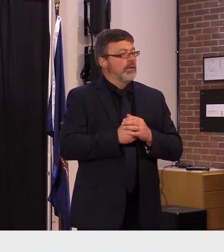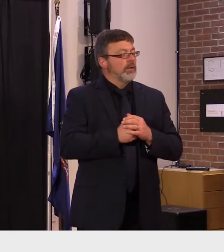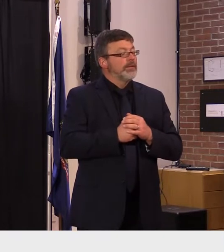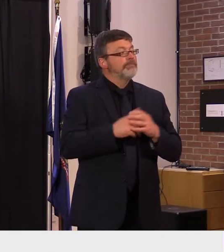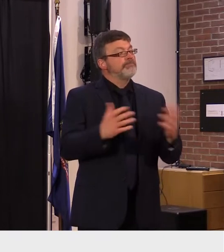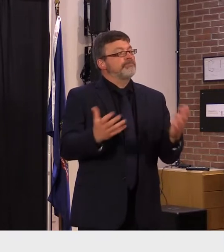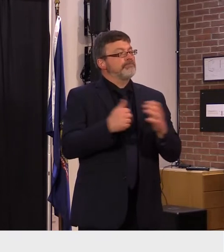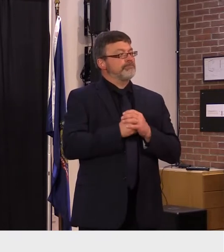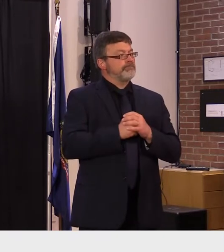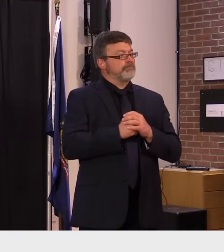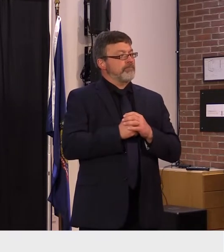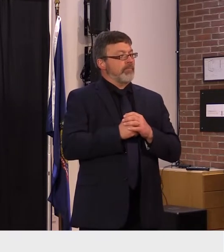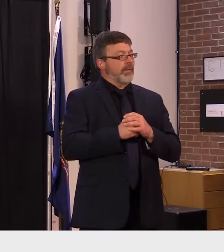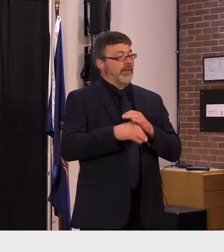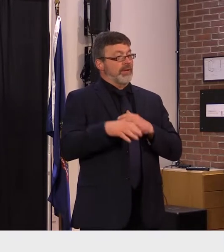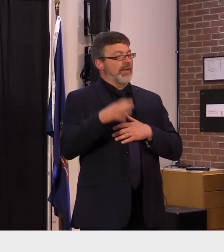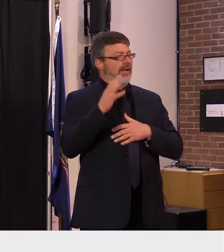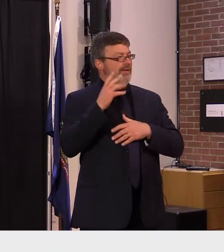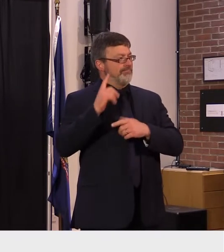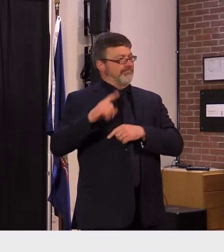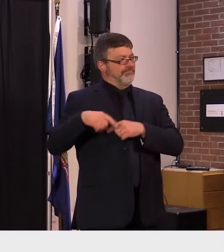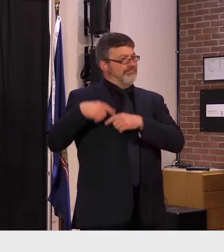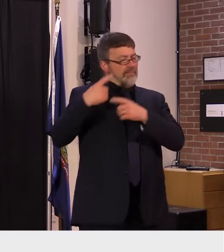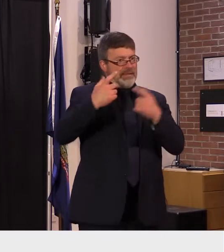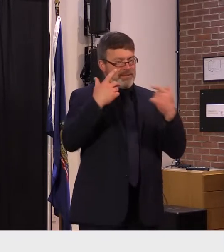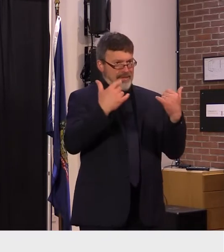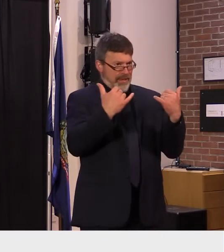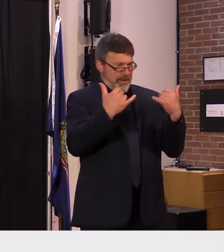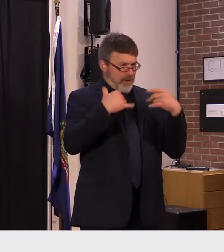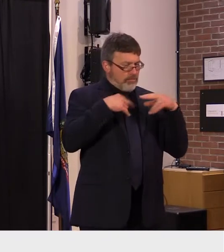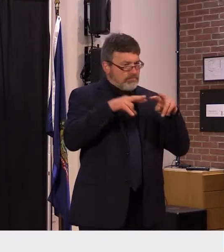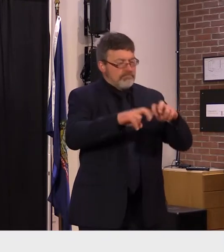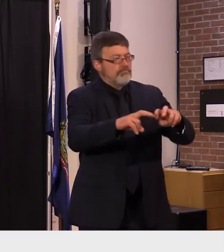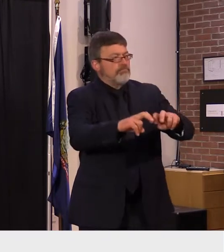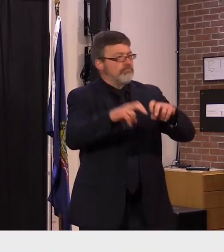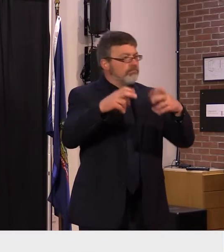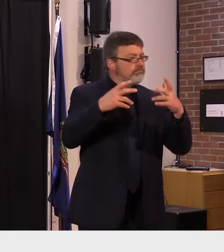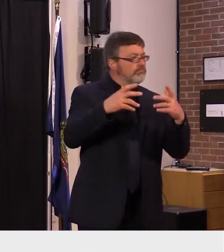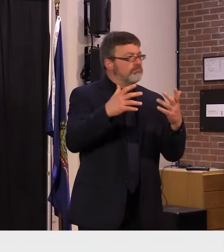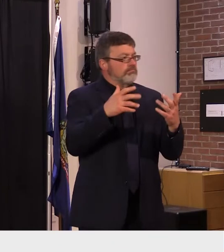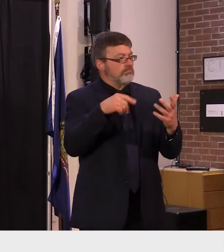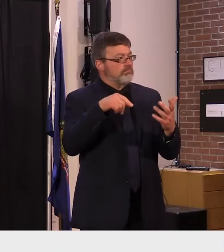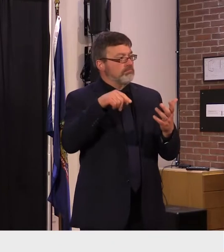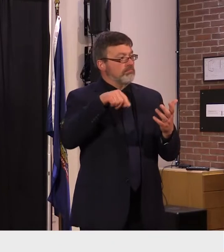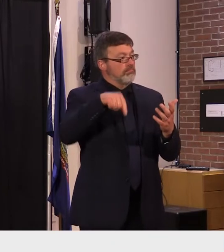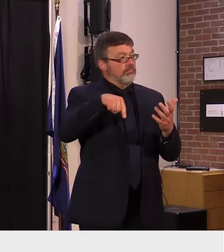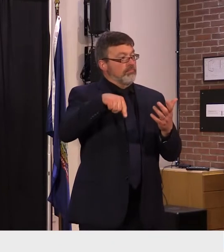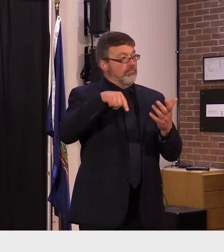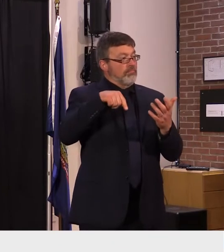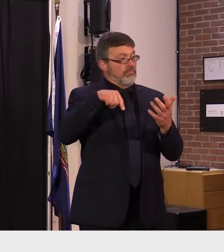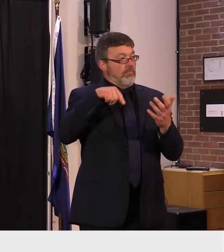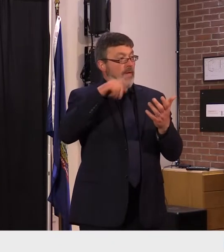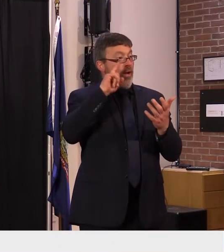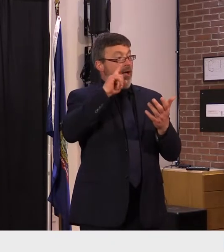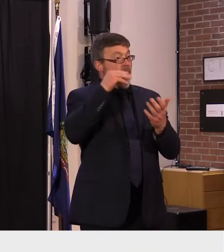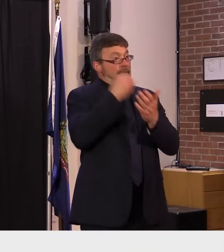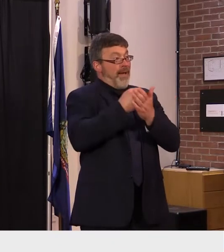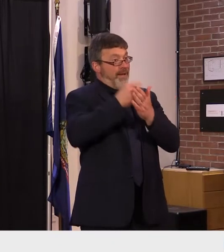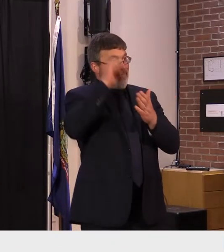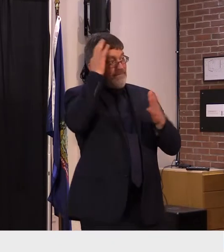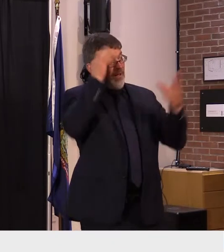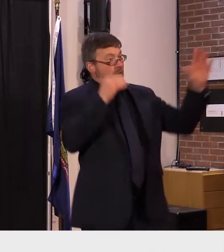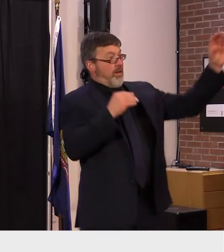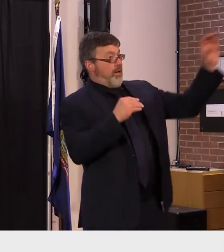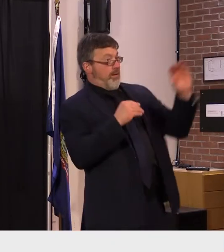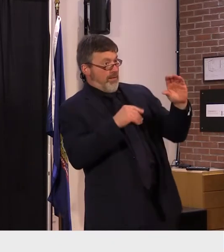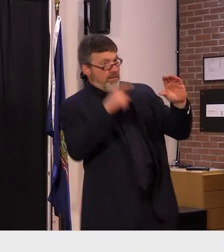focused period of activity since our recovery efforts are largely funded by federal covet relief dollars that need to be spent by